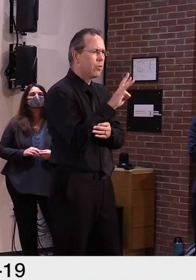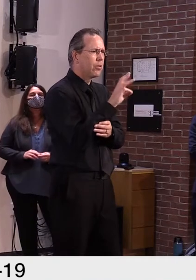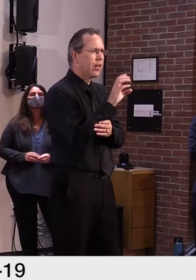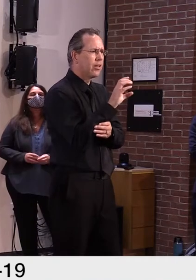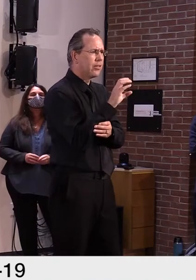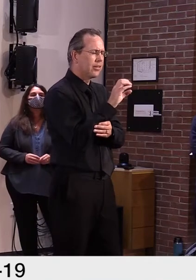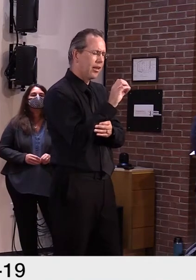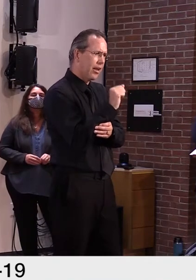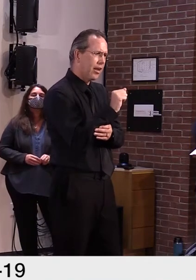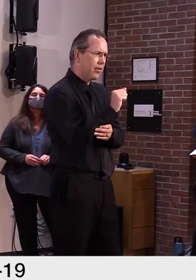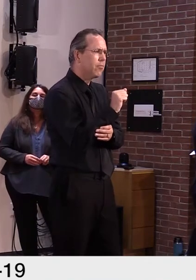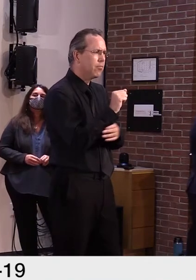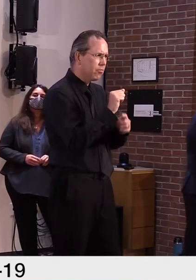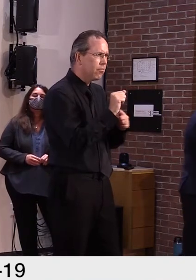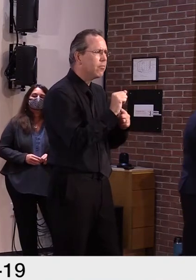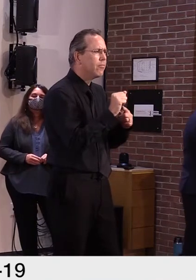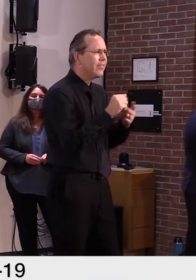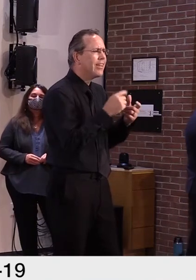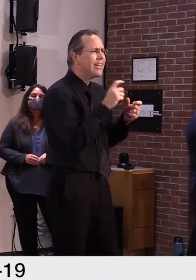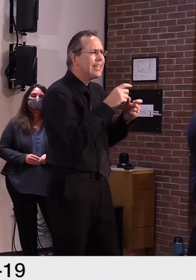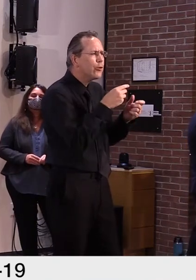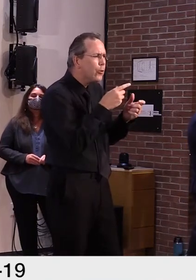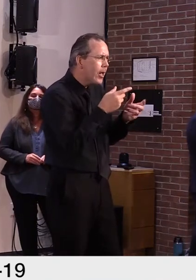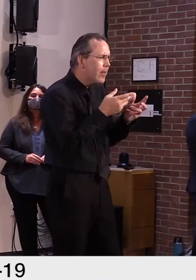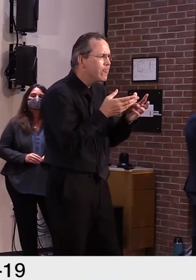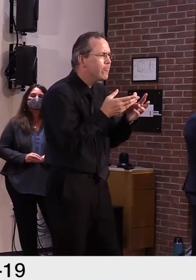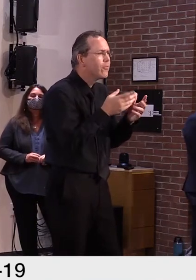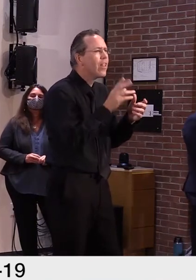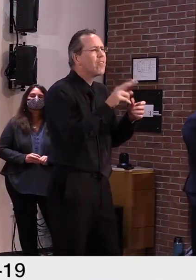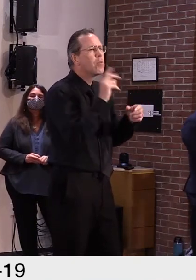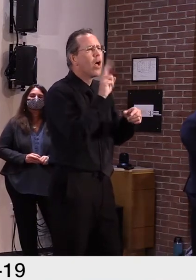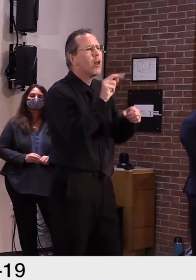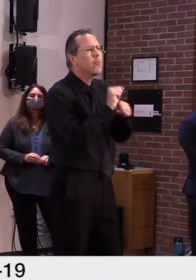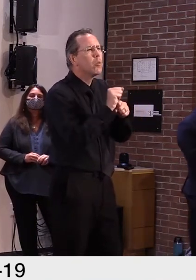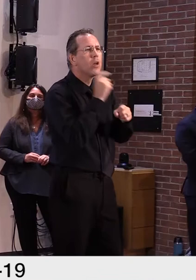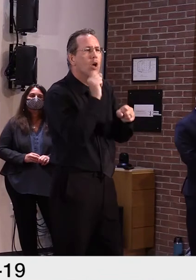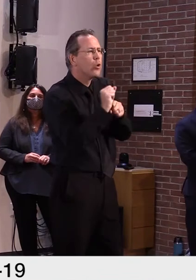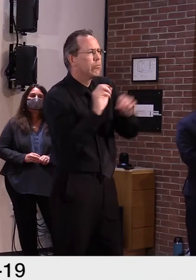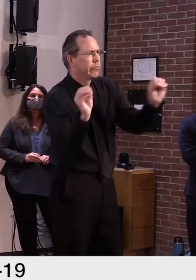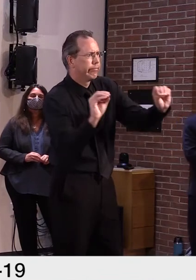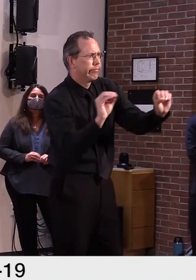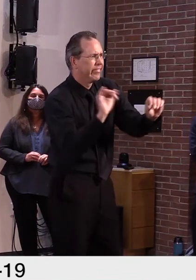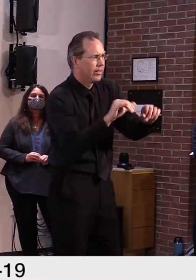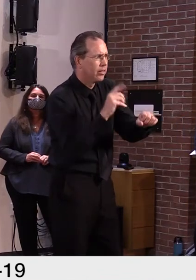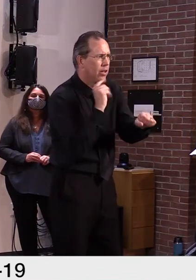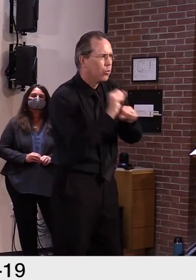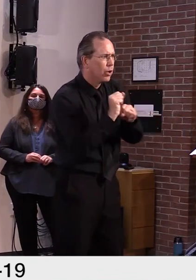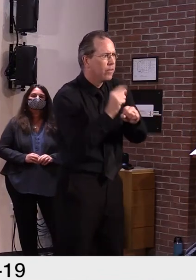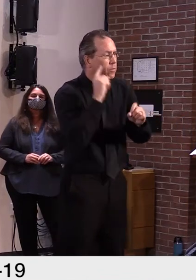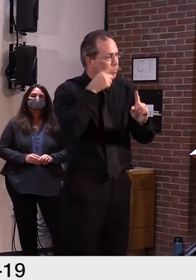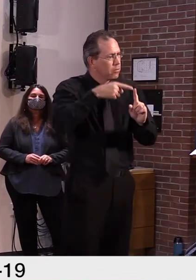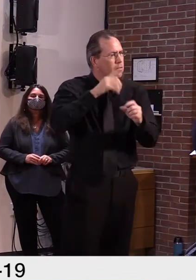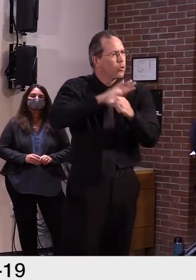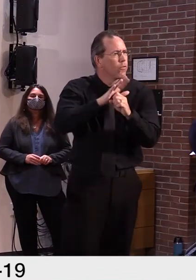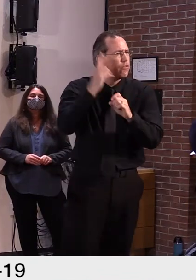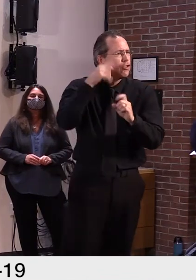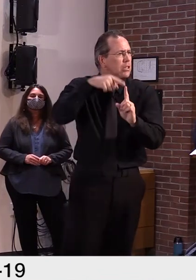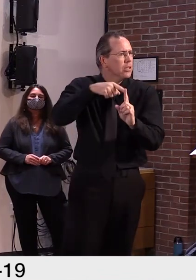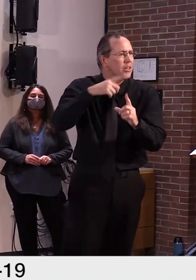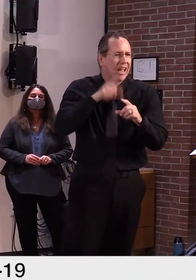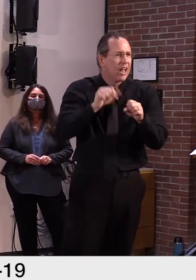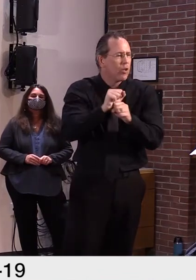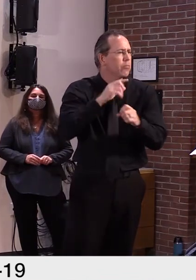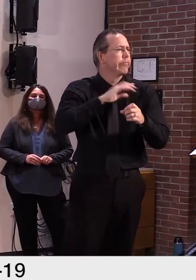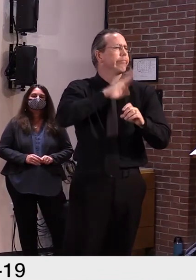have to be unemployed due to a COVID reason, or your employment must be disrupted